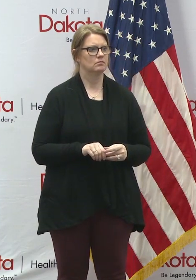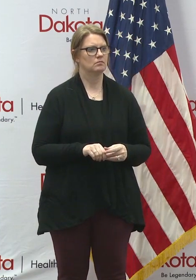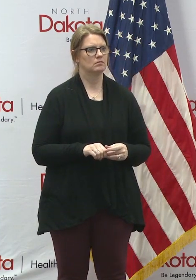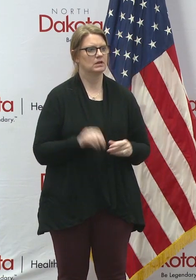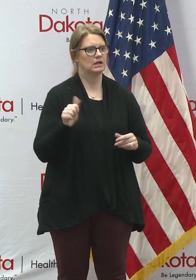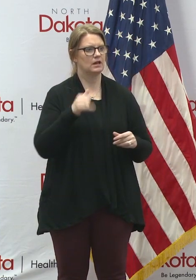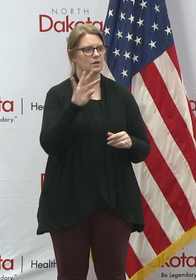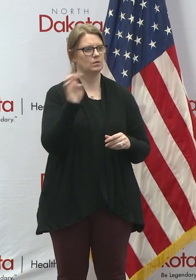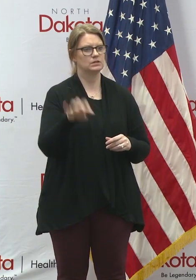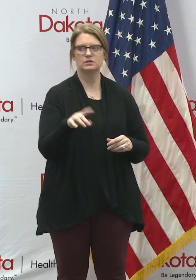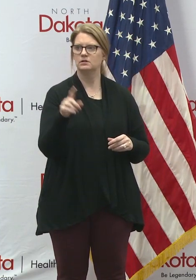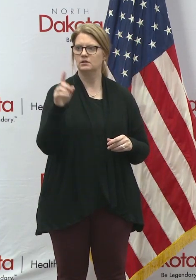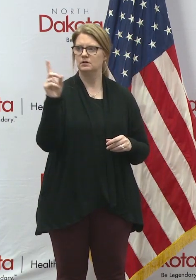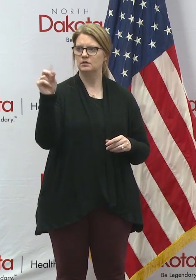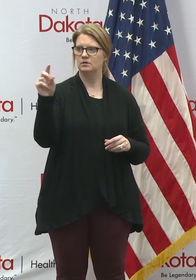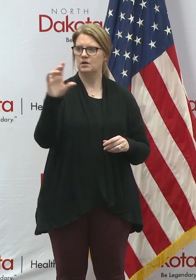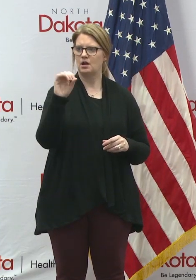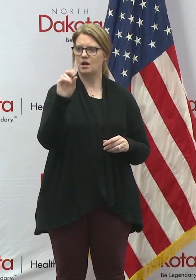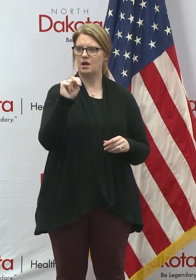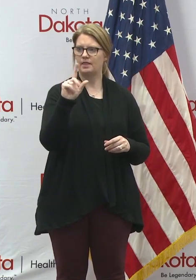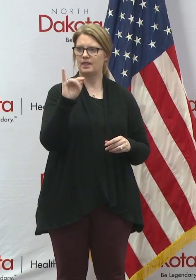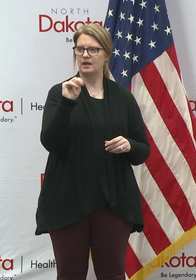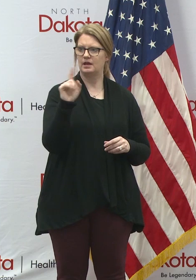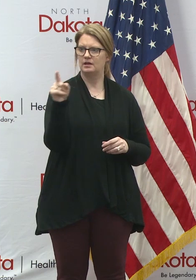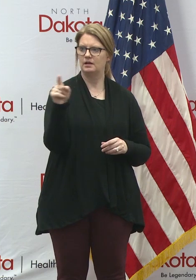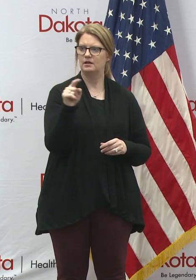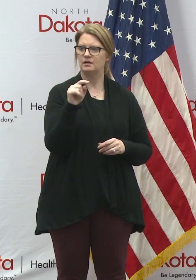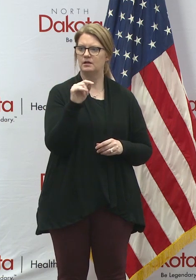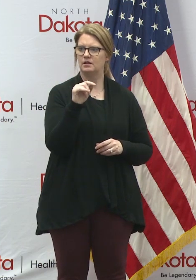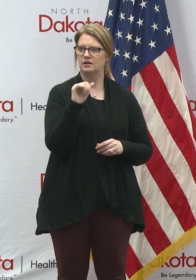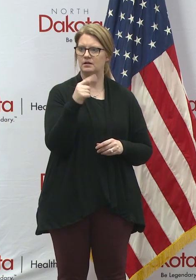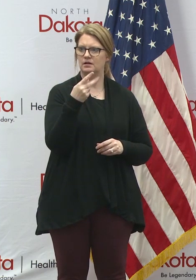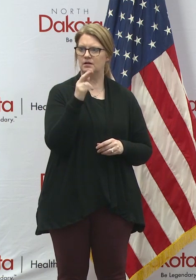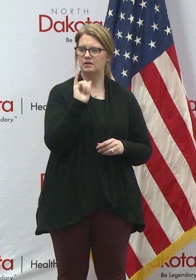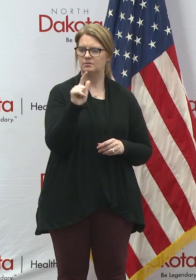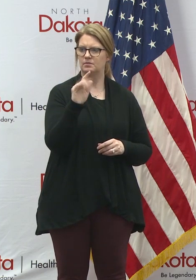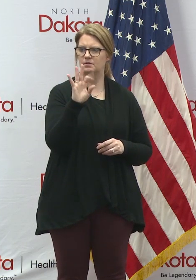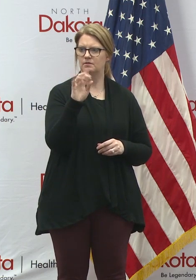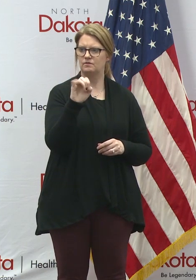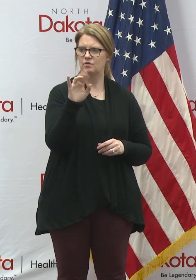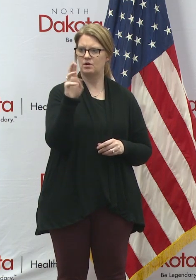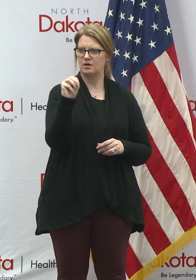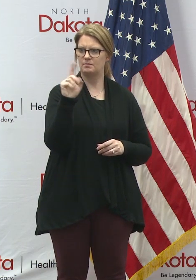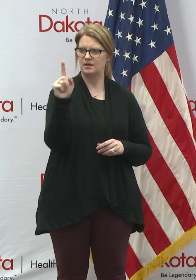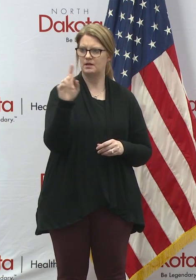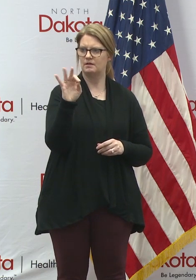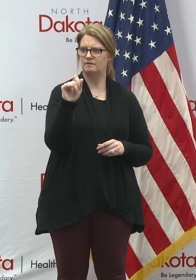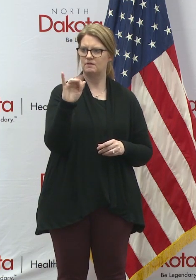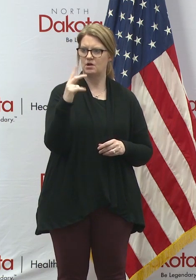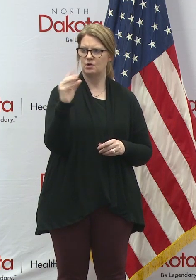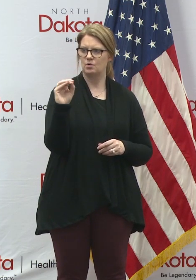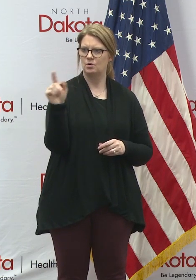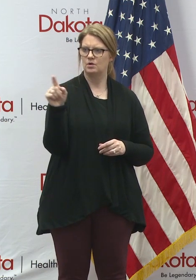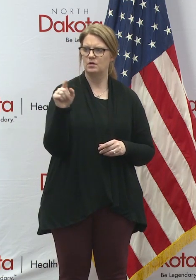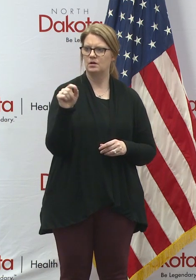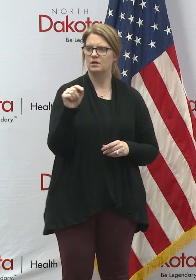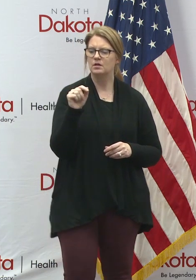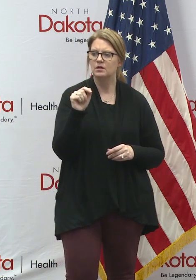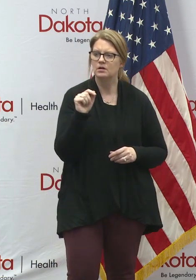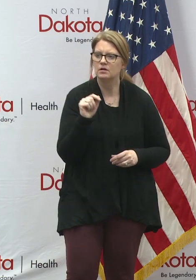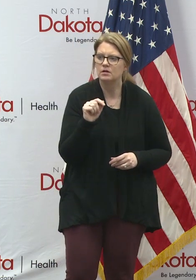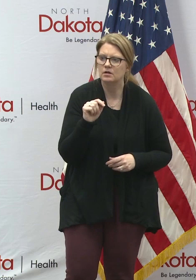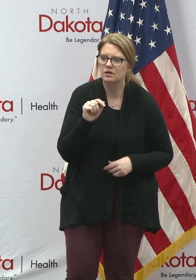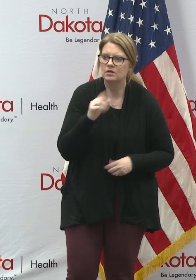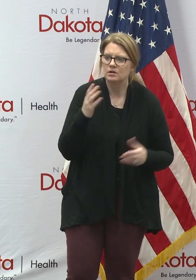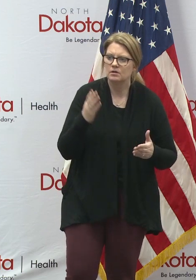Other questions? We've got one from online back here. Uh, April Baumgartner with the form embargo. Uh, unendorsed candidates